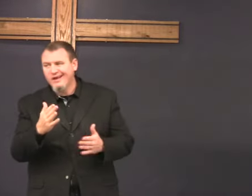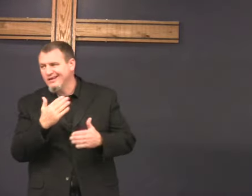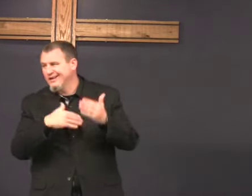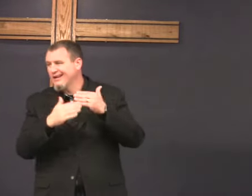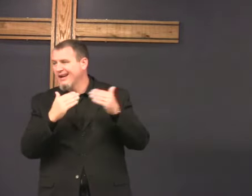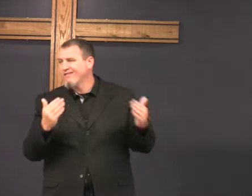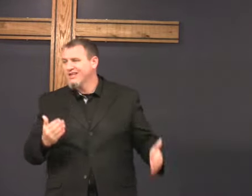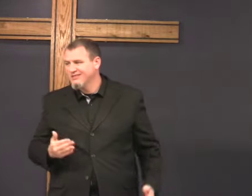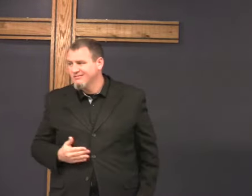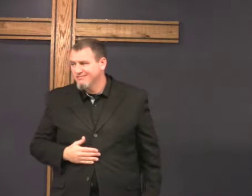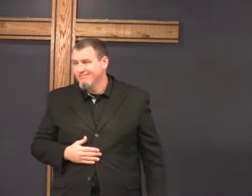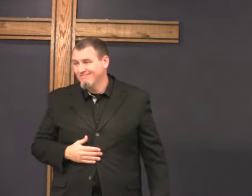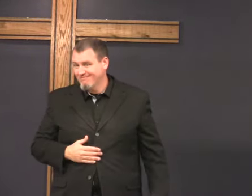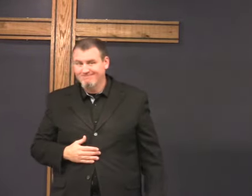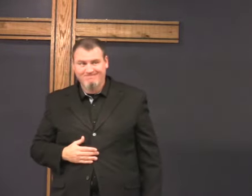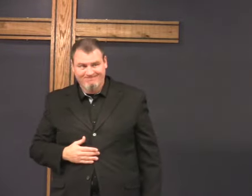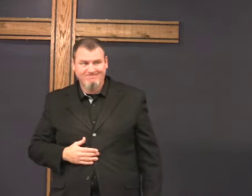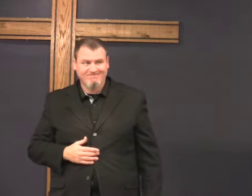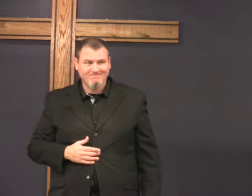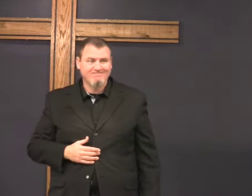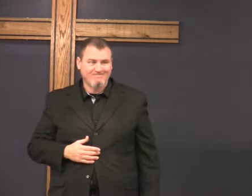one way there's only one way to heaven